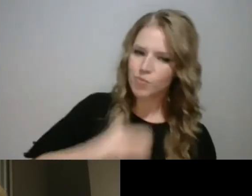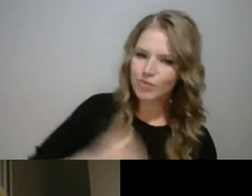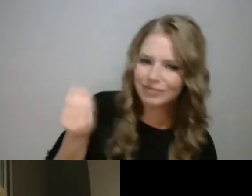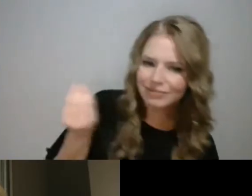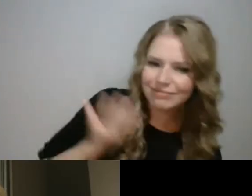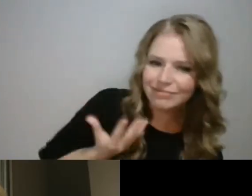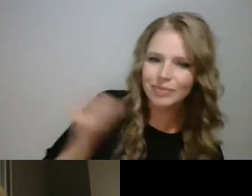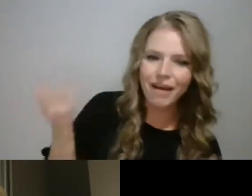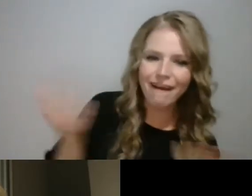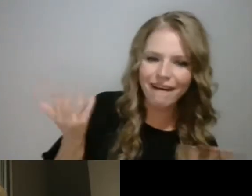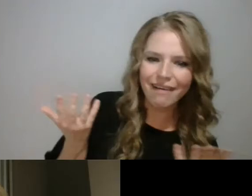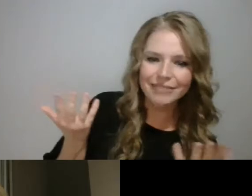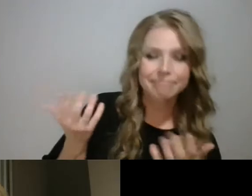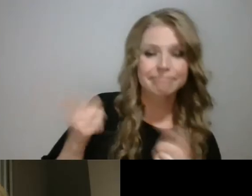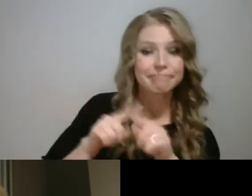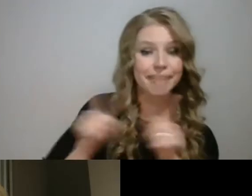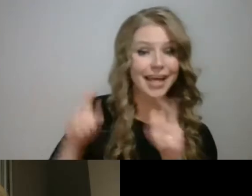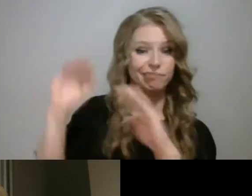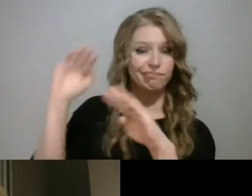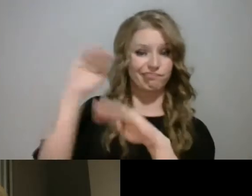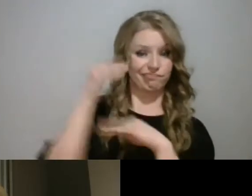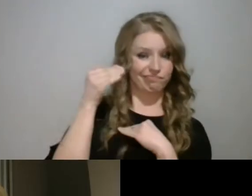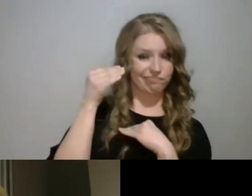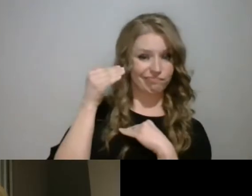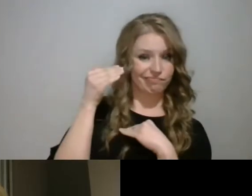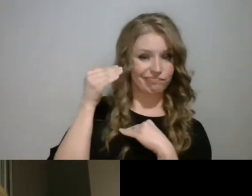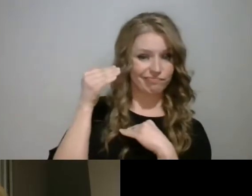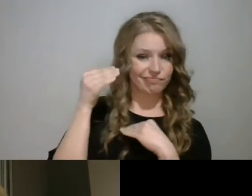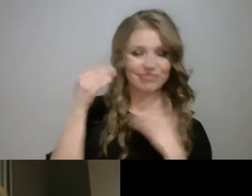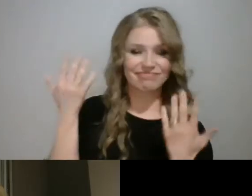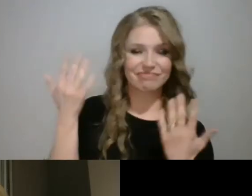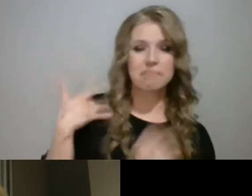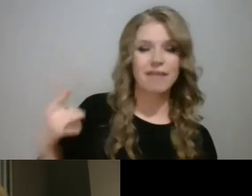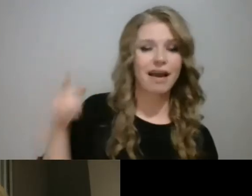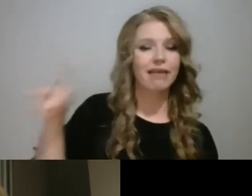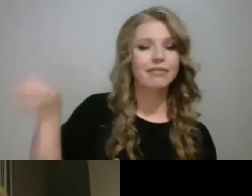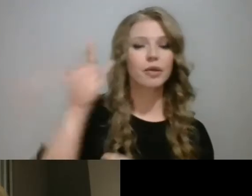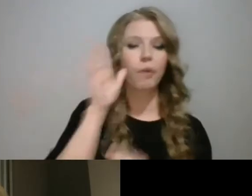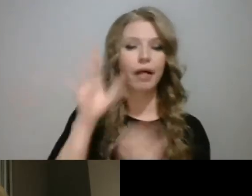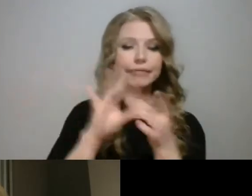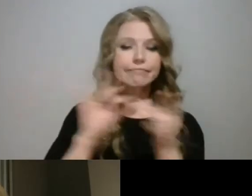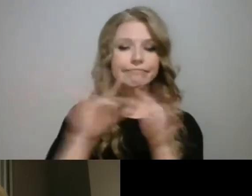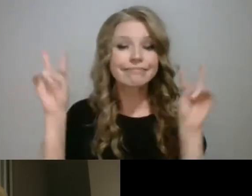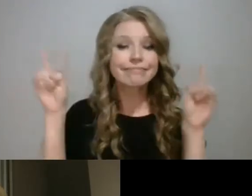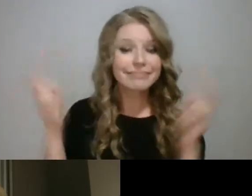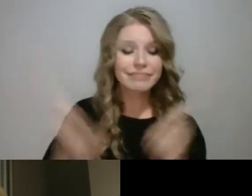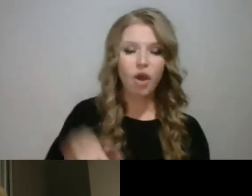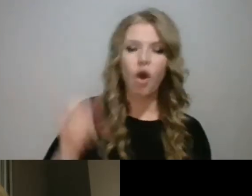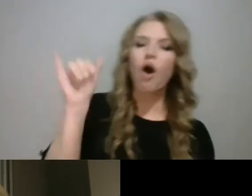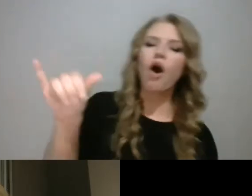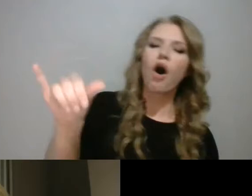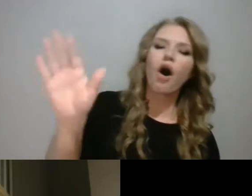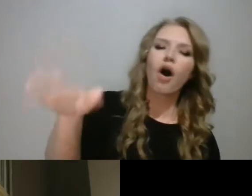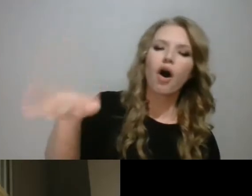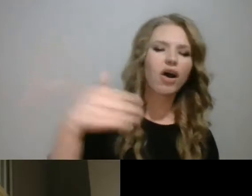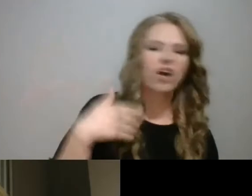understand what they were saying. I wish they would tell me what was going on. But they never did. They would